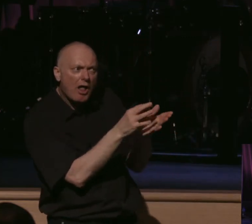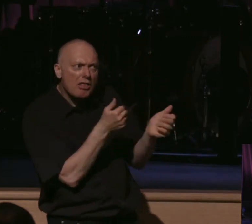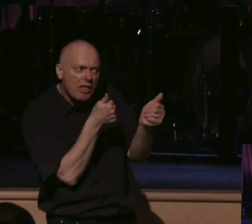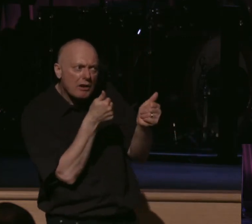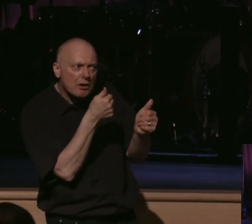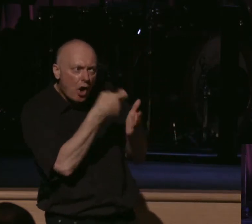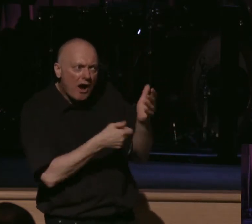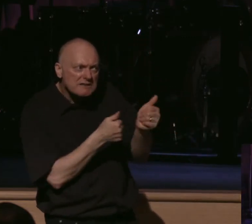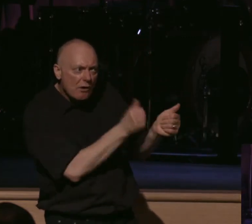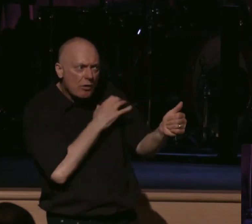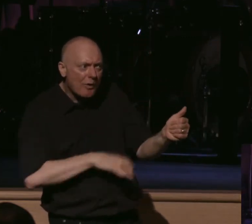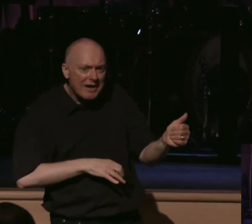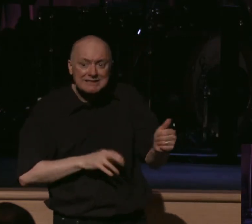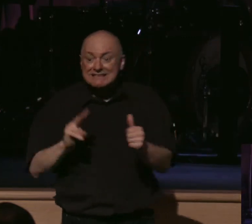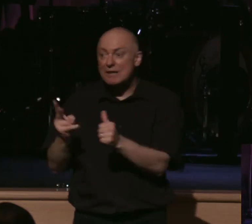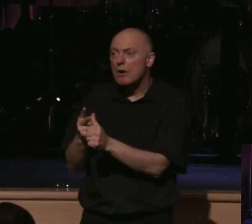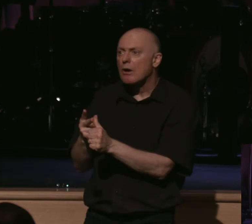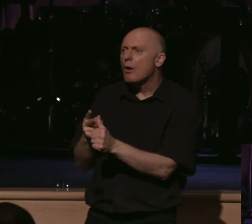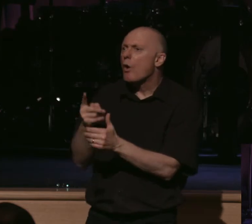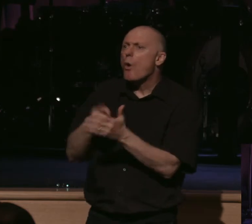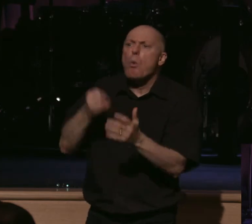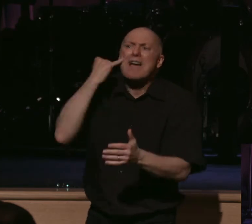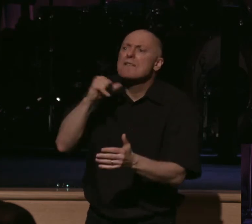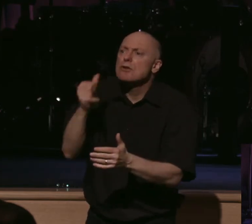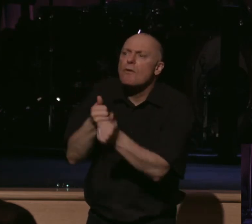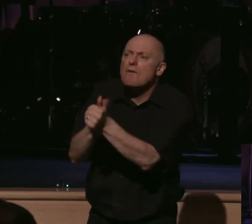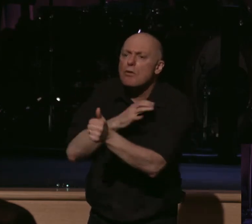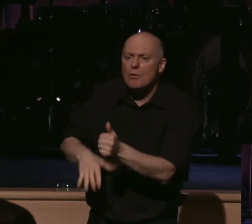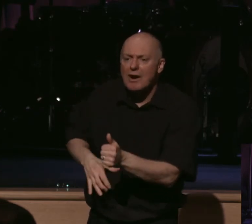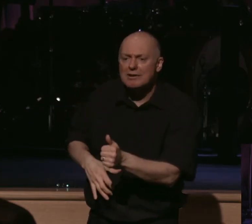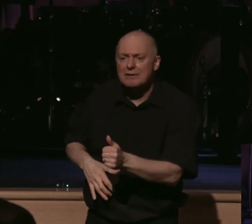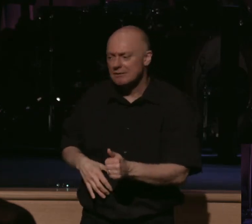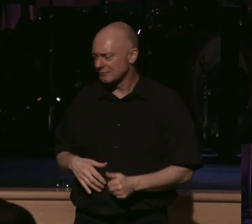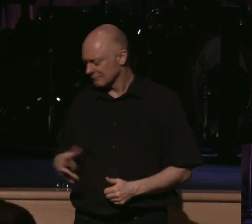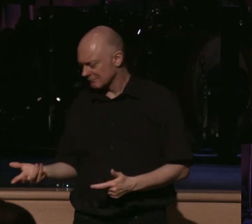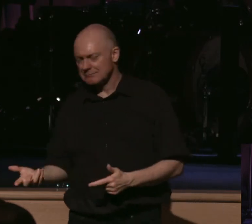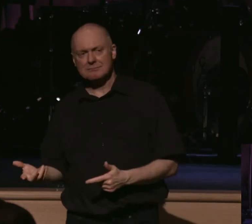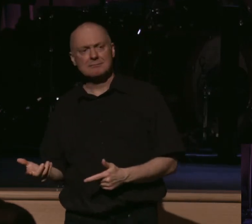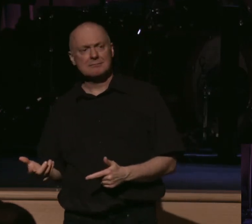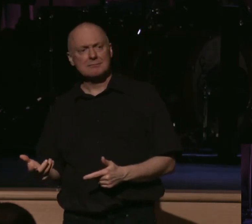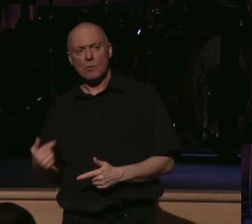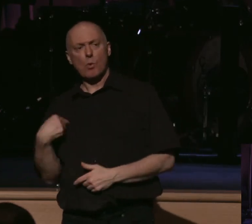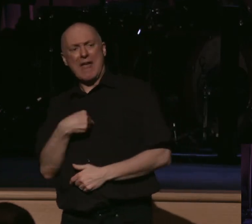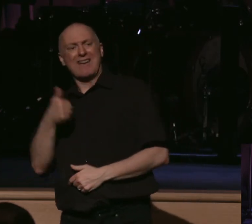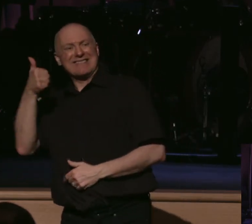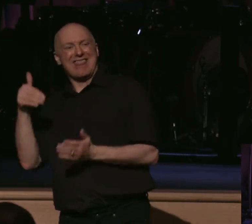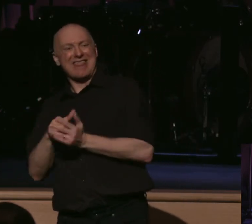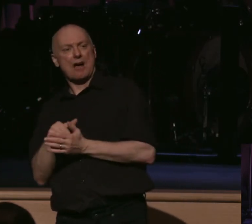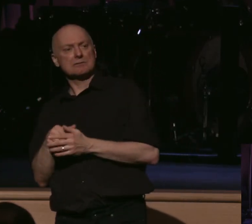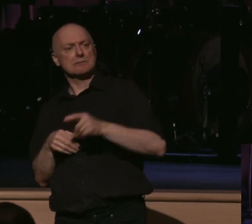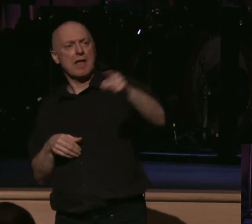The second one is count the cost of not, because if you go up against an army that has double your soldiers, 10,000, 20,000, 2 million, whatever.